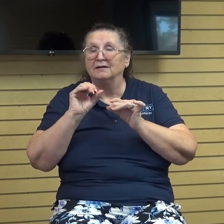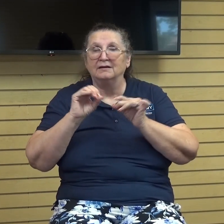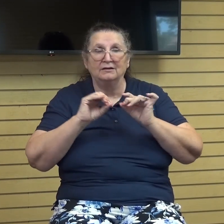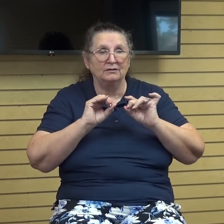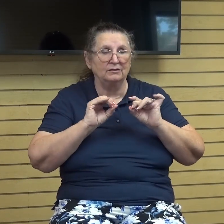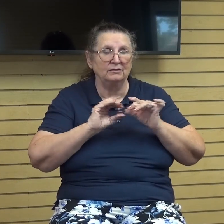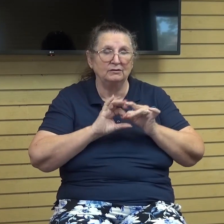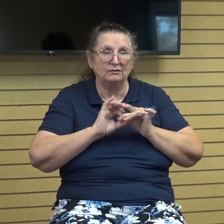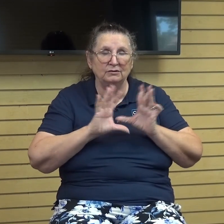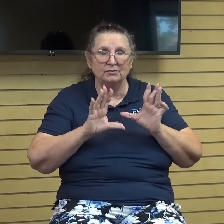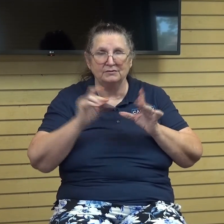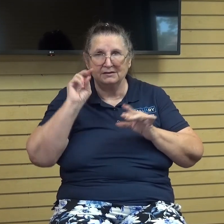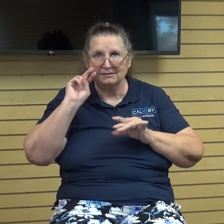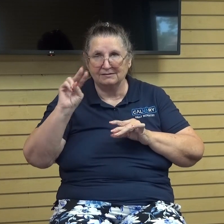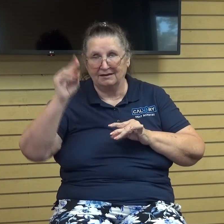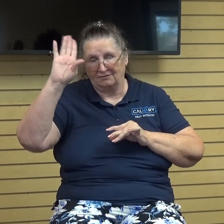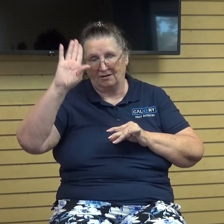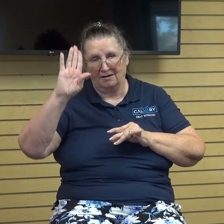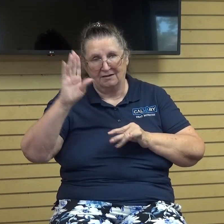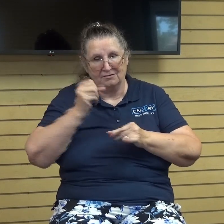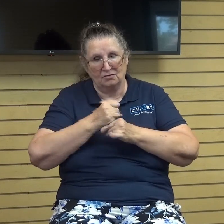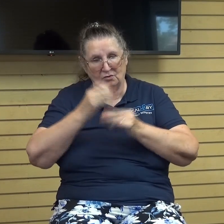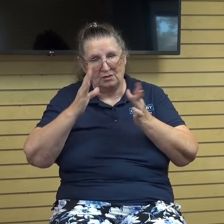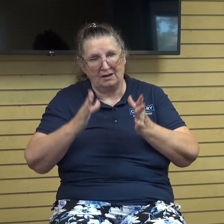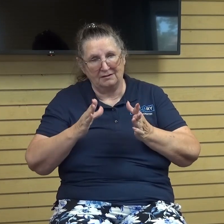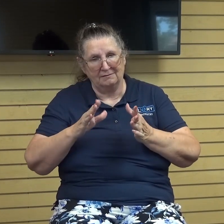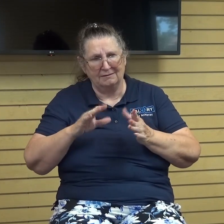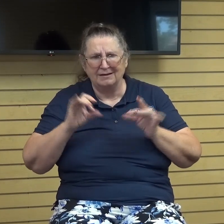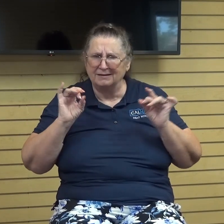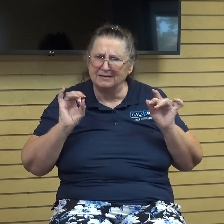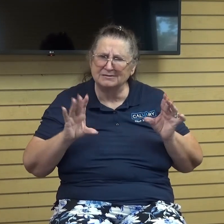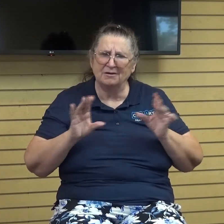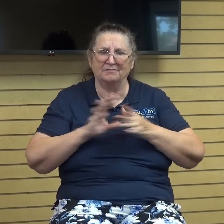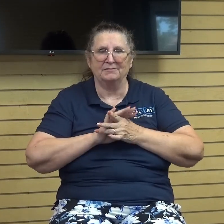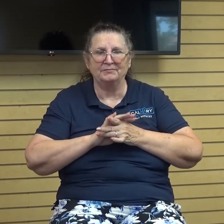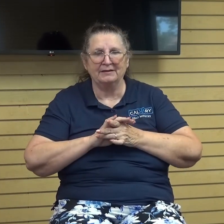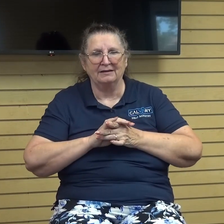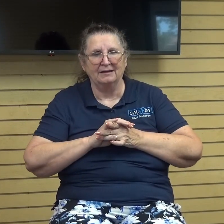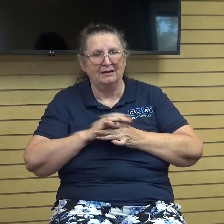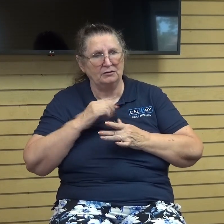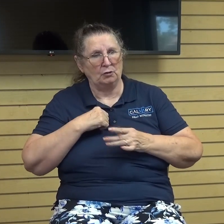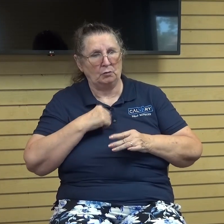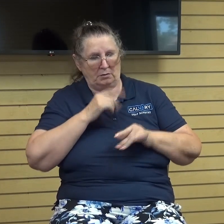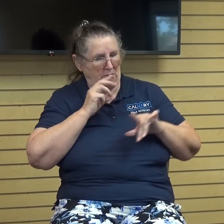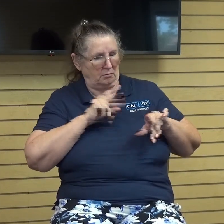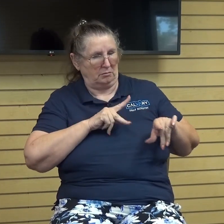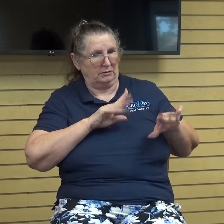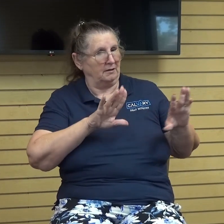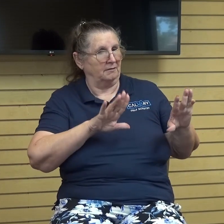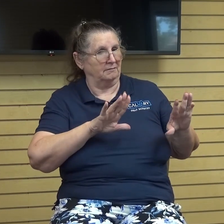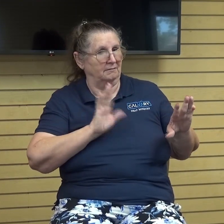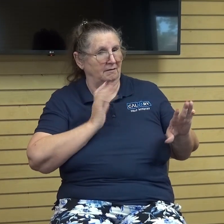tragic well unless we get too smug about our lofty position of being able to